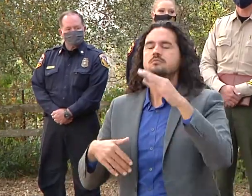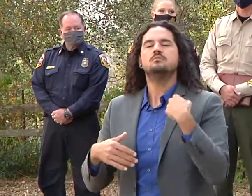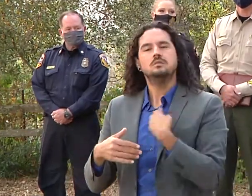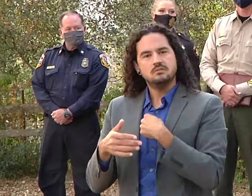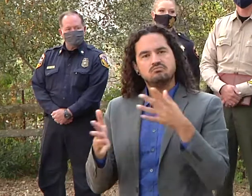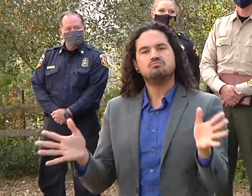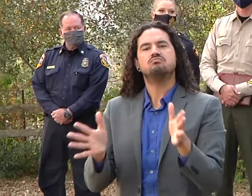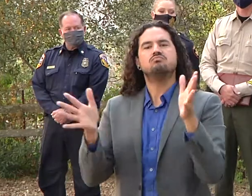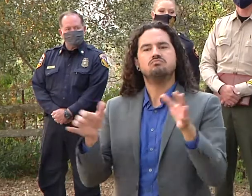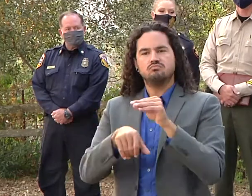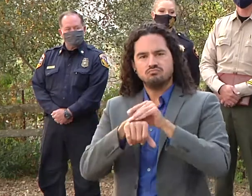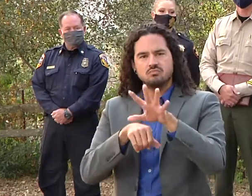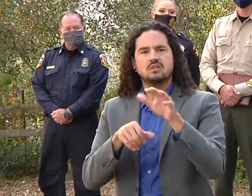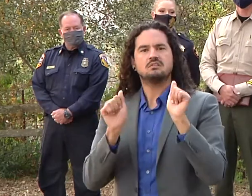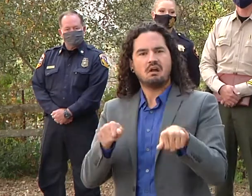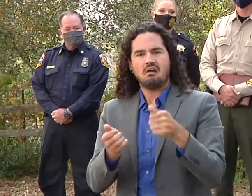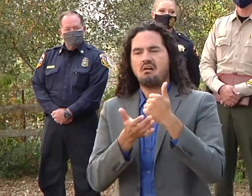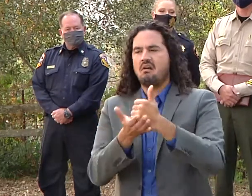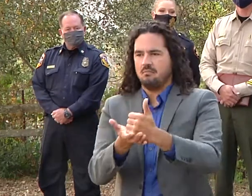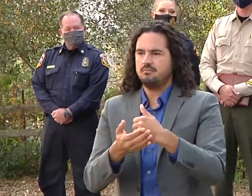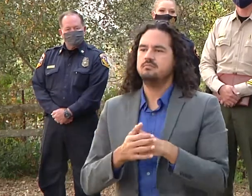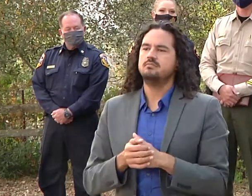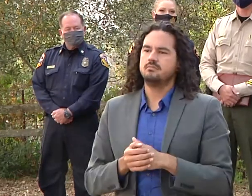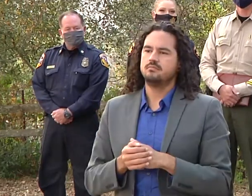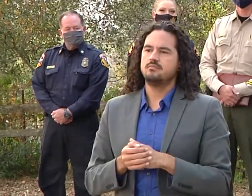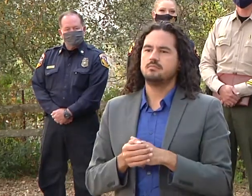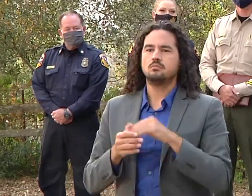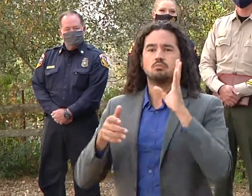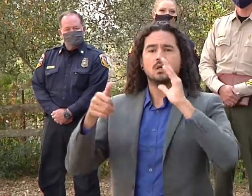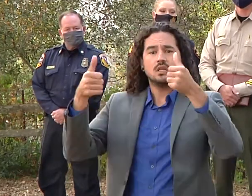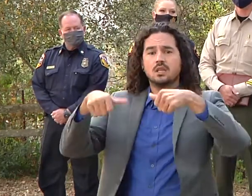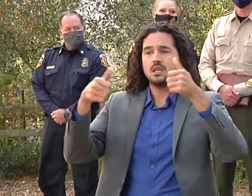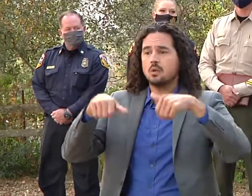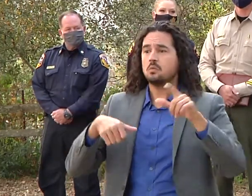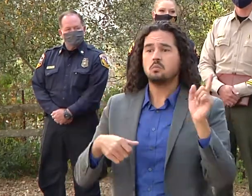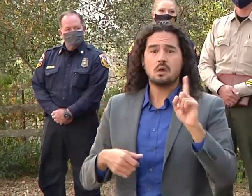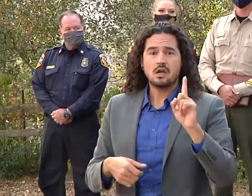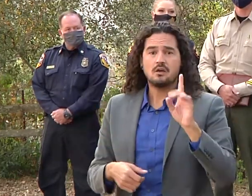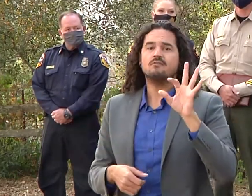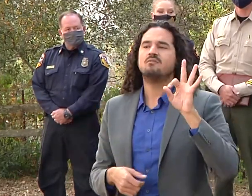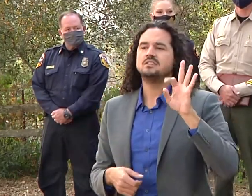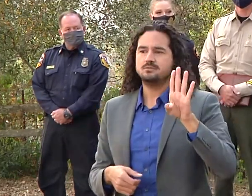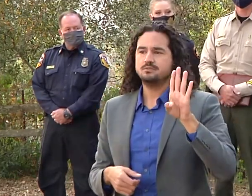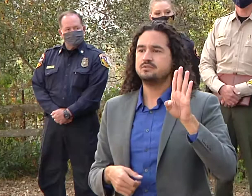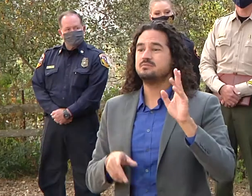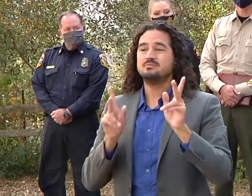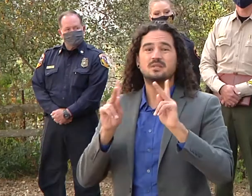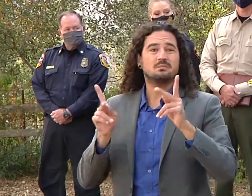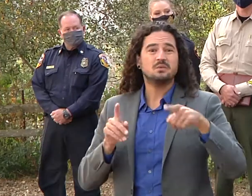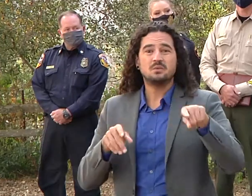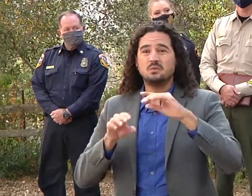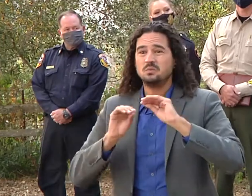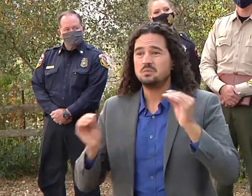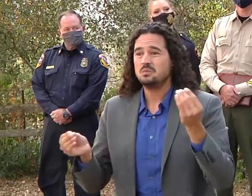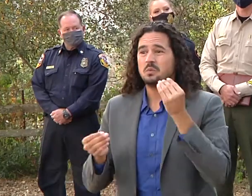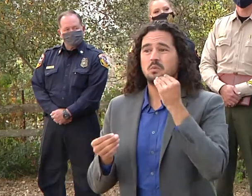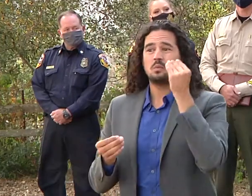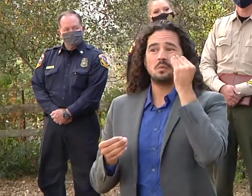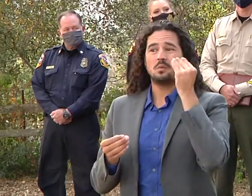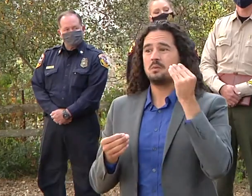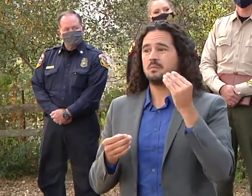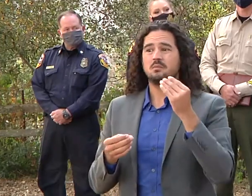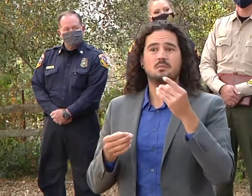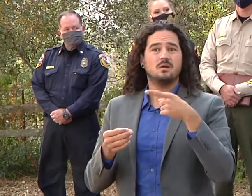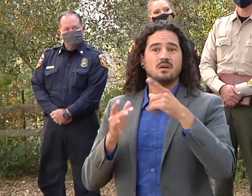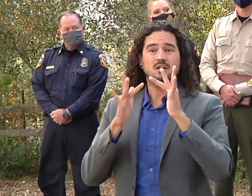facebook pages but understand that people who are displaced from their homes or living in areas that they don't have access to